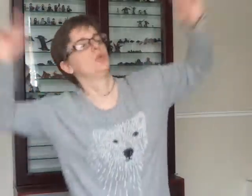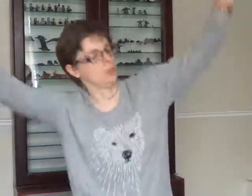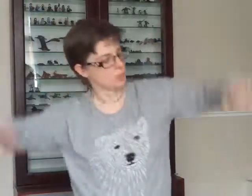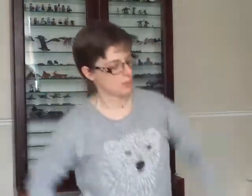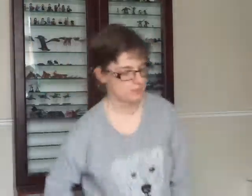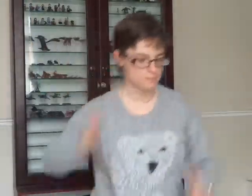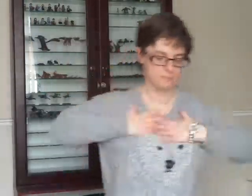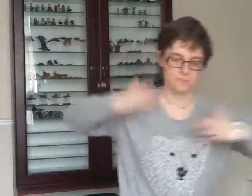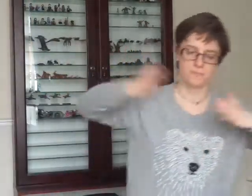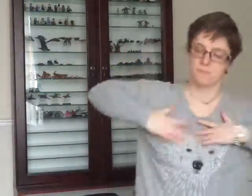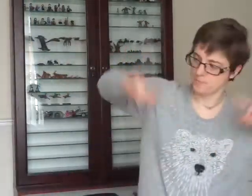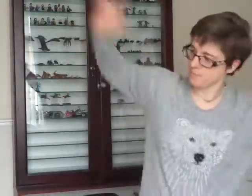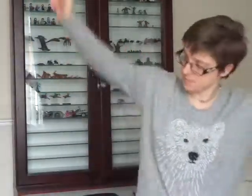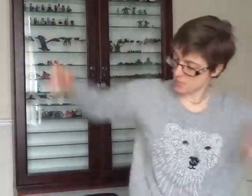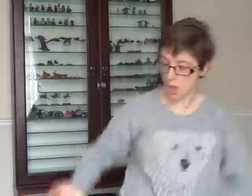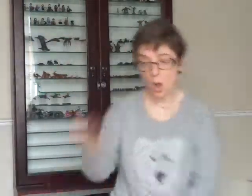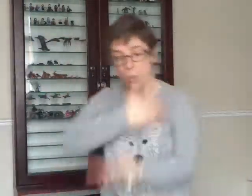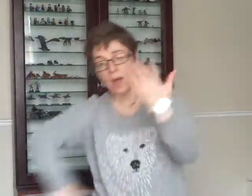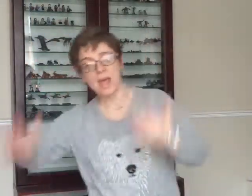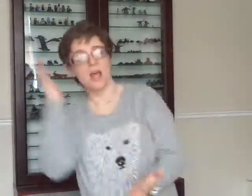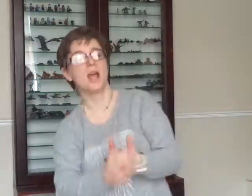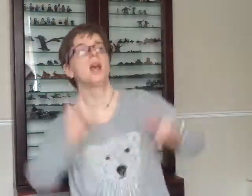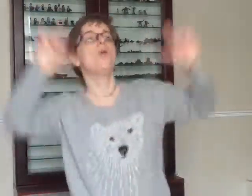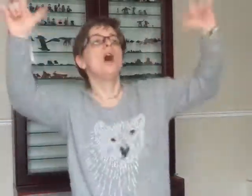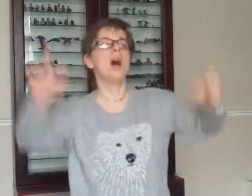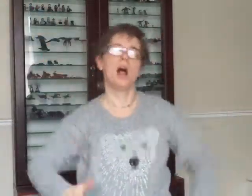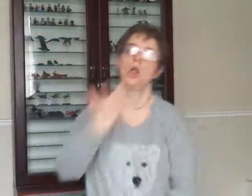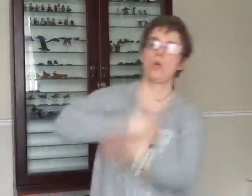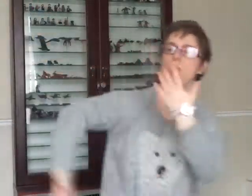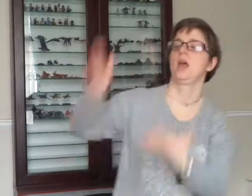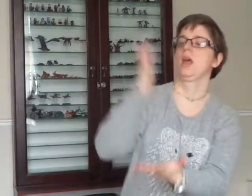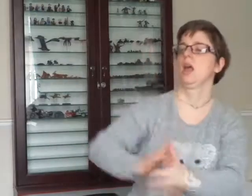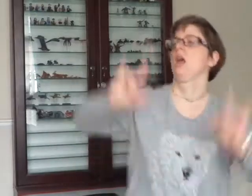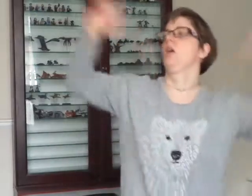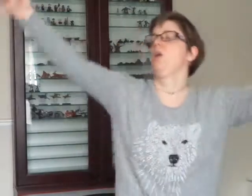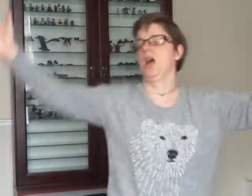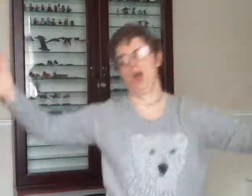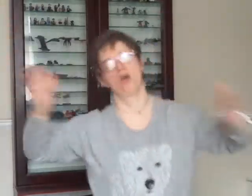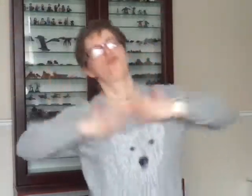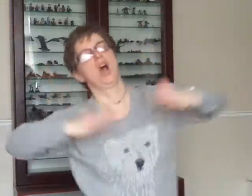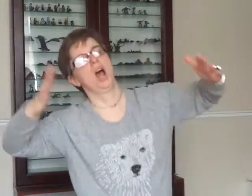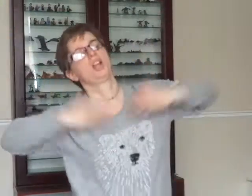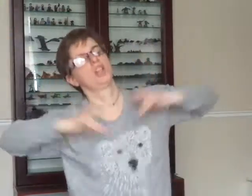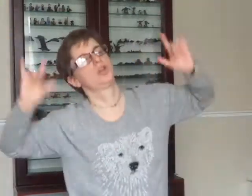We Will, We Will Rock You